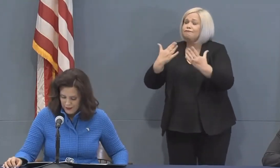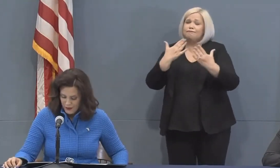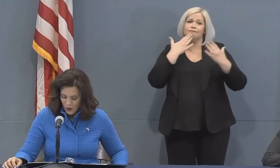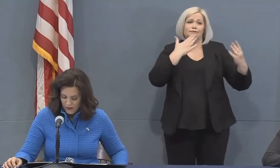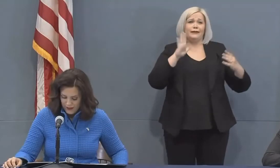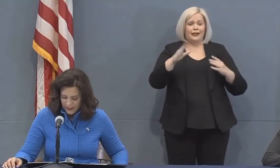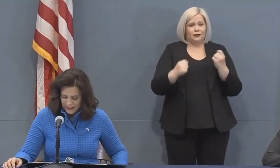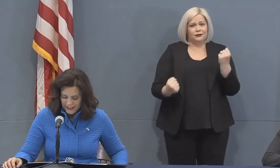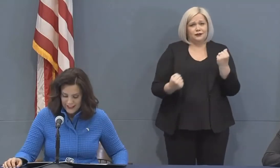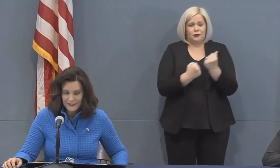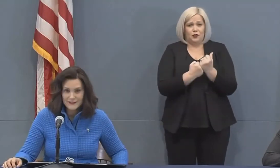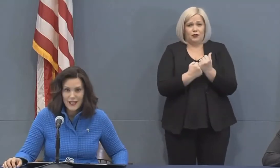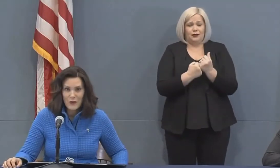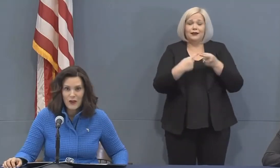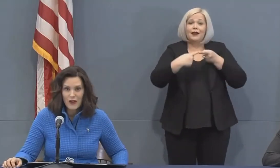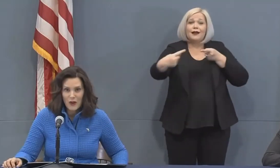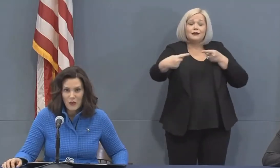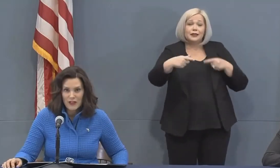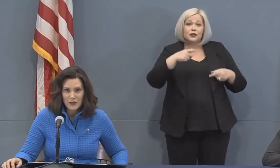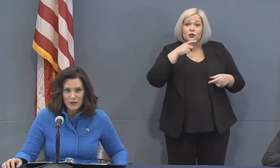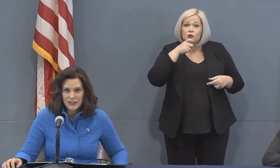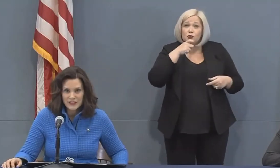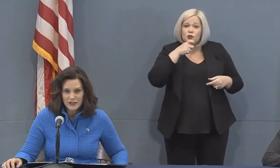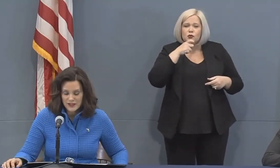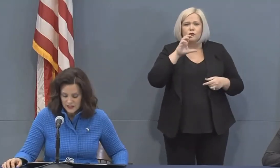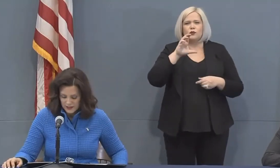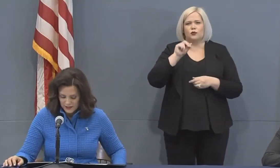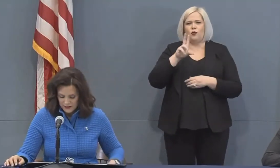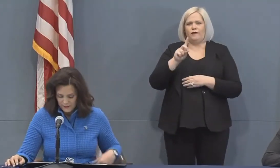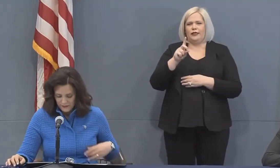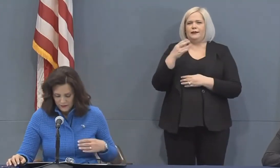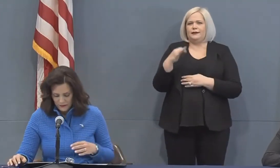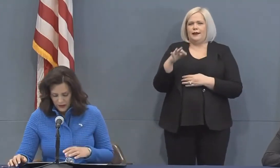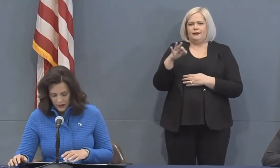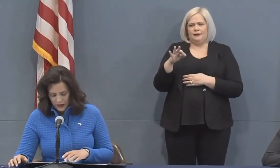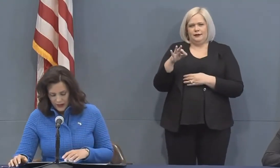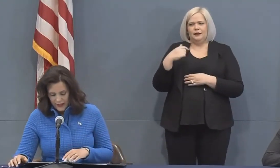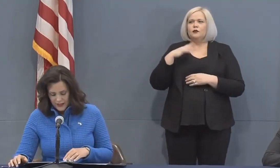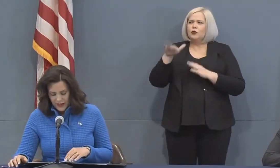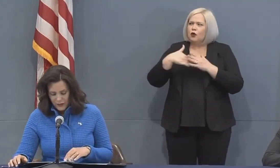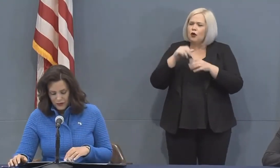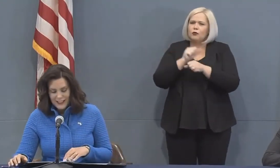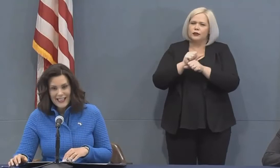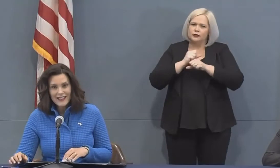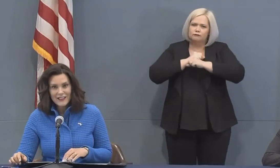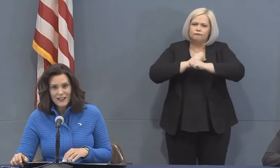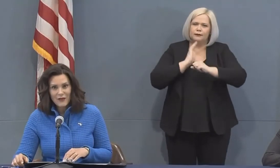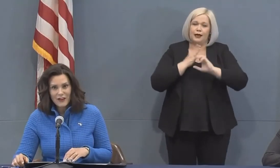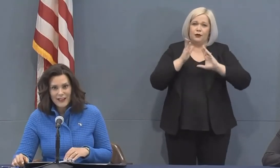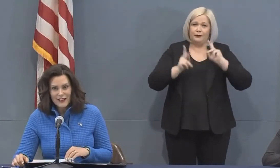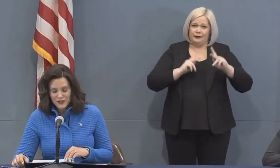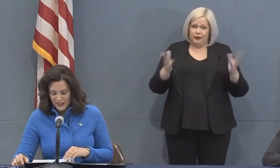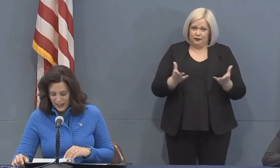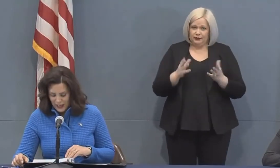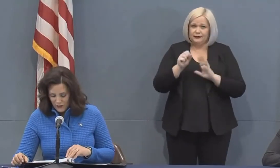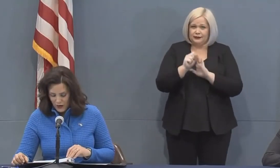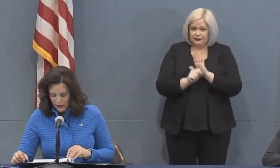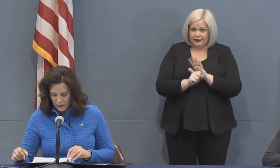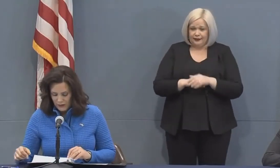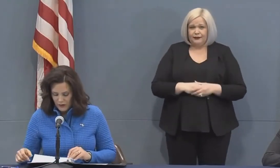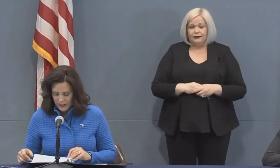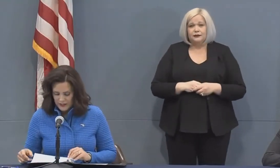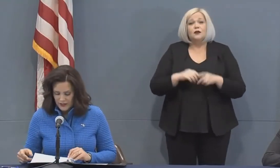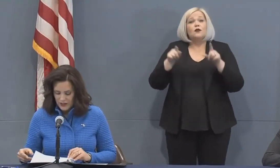is COVID-19, and we are all working to protect our citizens. As of April 9th, I want to acknowledge that